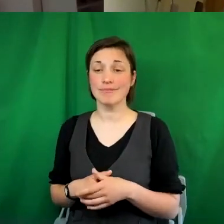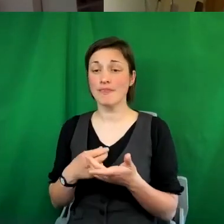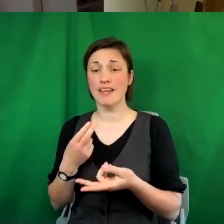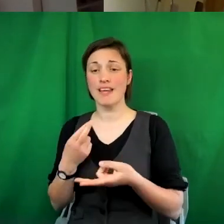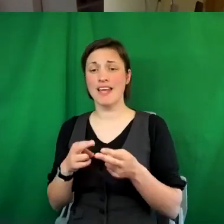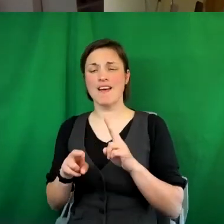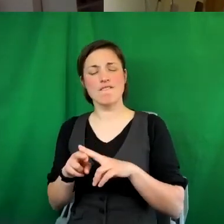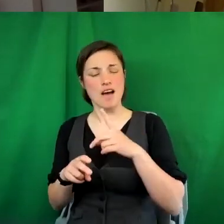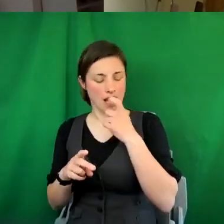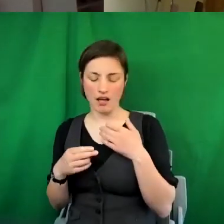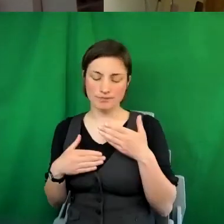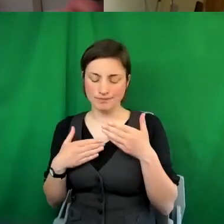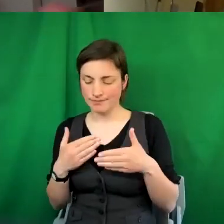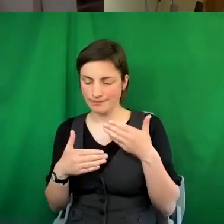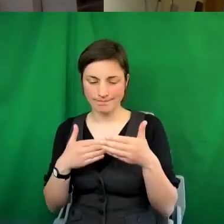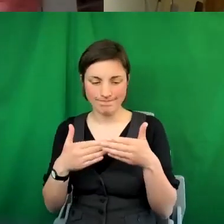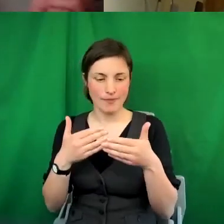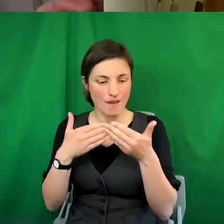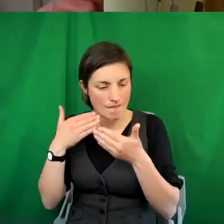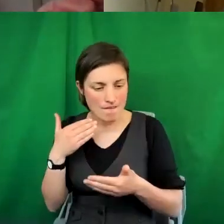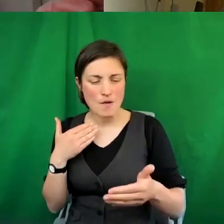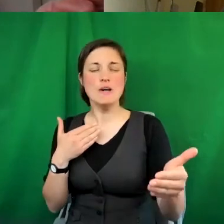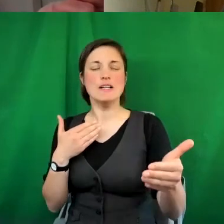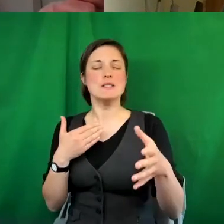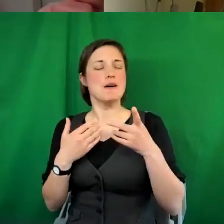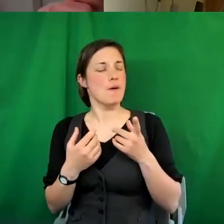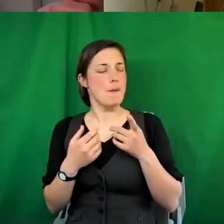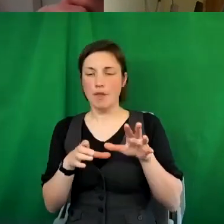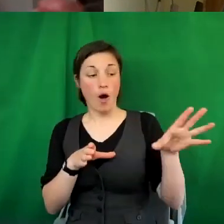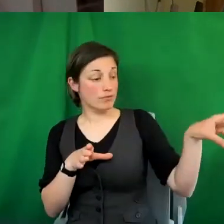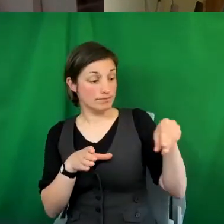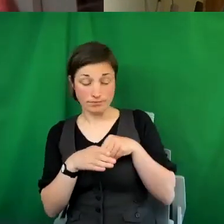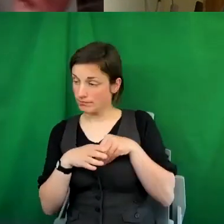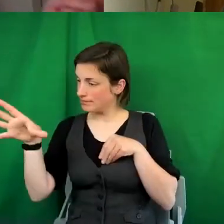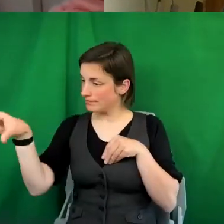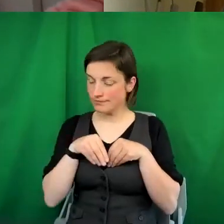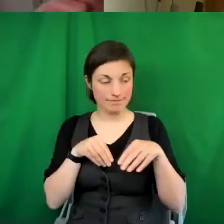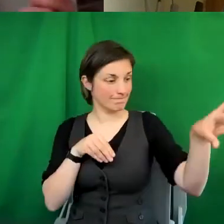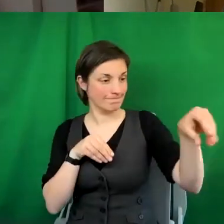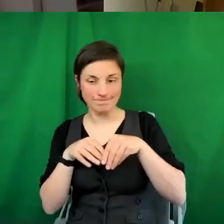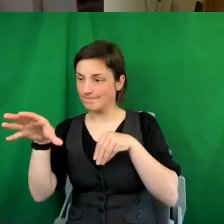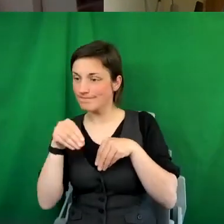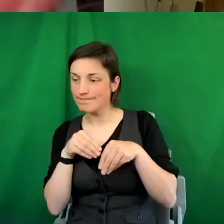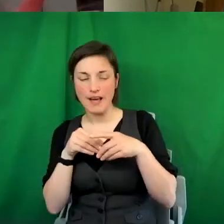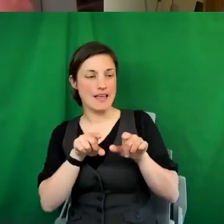bringing into that journey people who come from different experiences, perspectives,